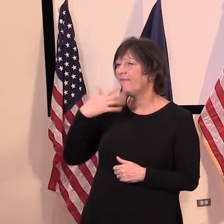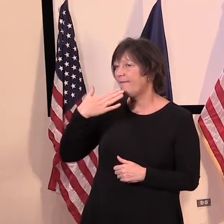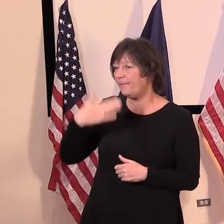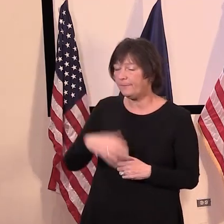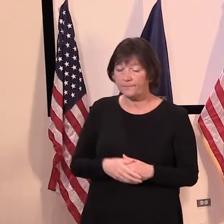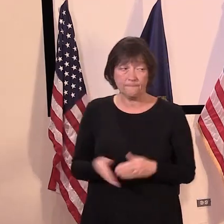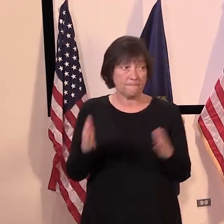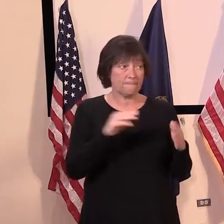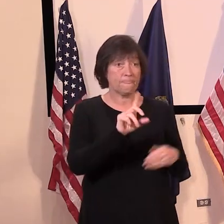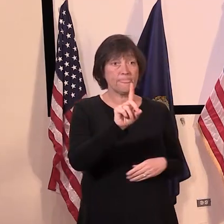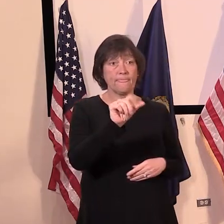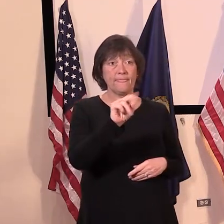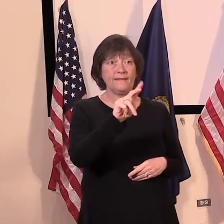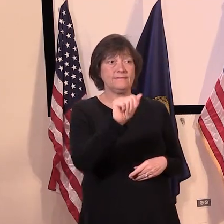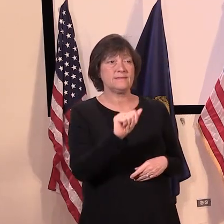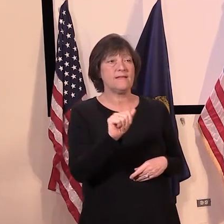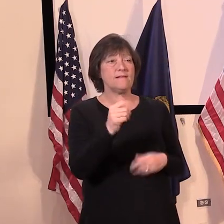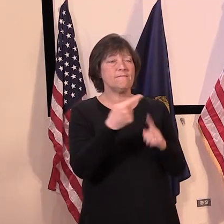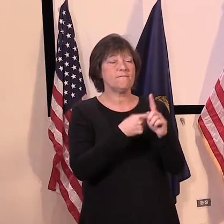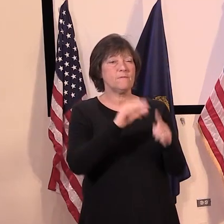Dana Caledonia record.